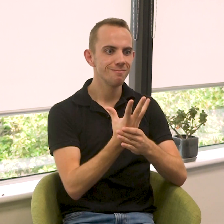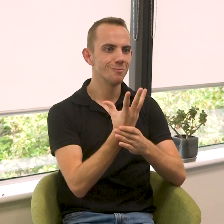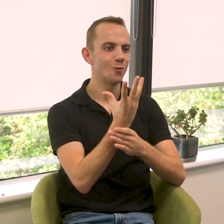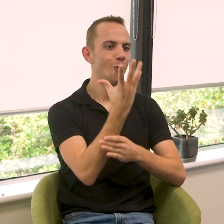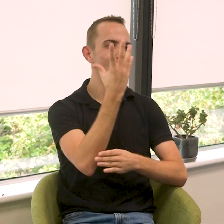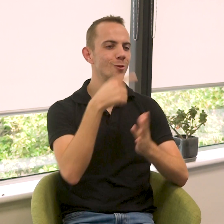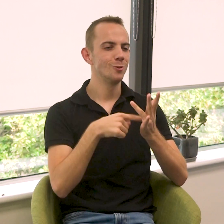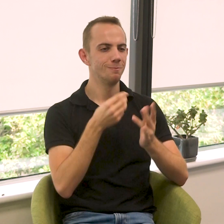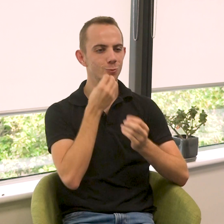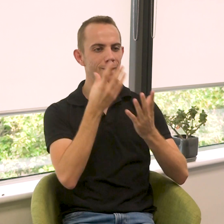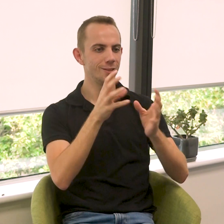a beautiful tree. beautiful tree. … …